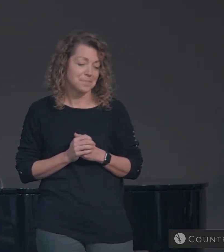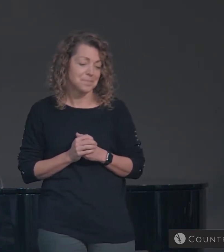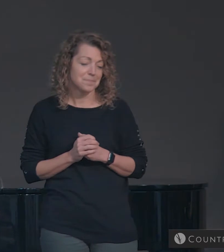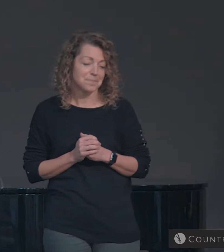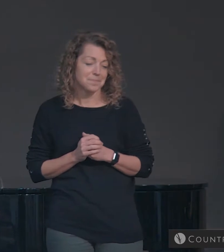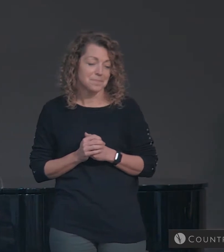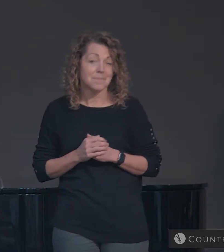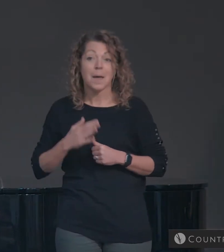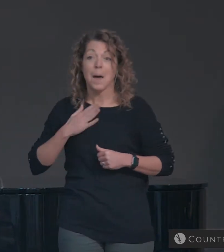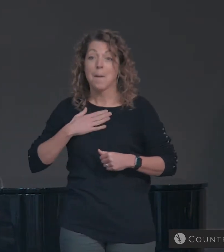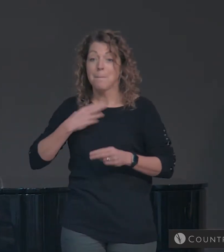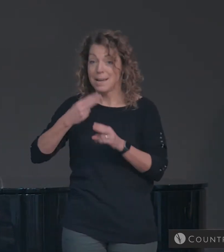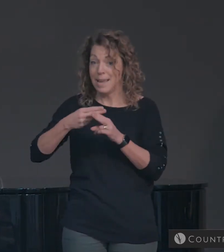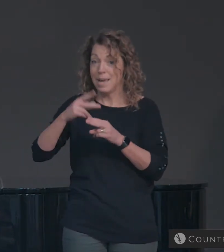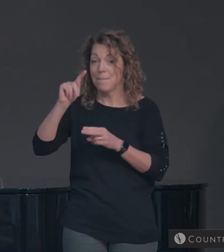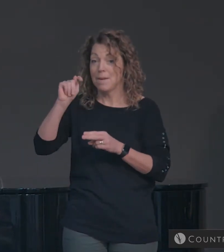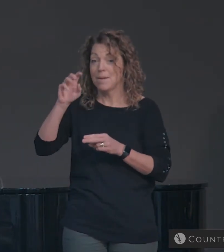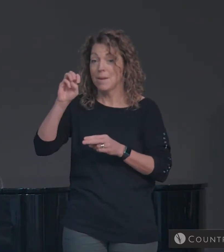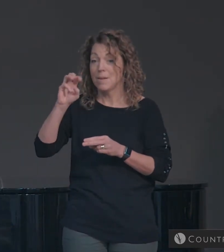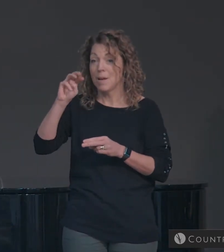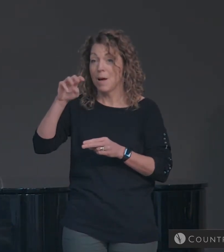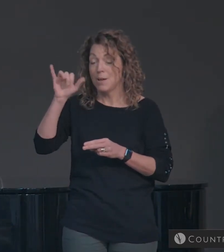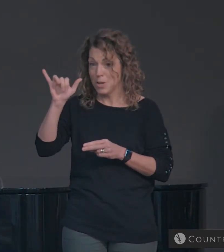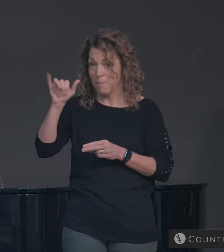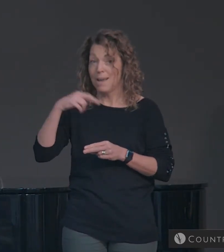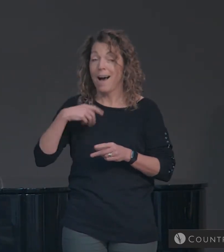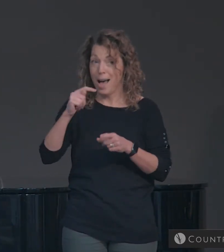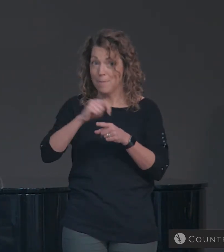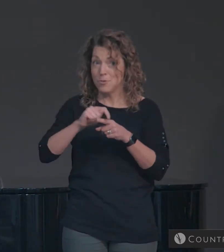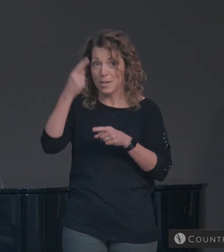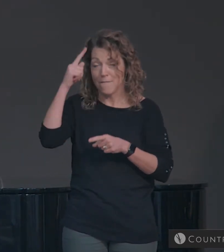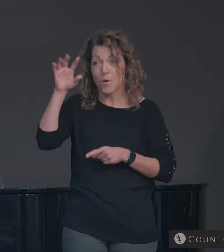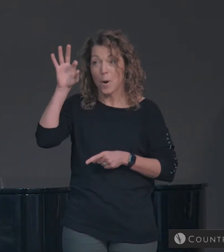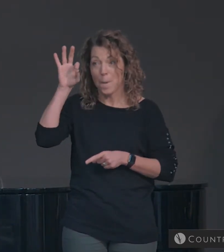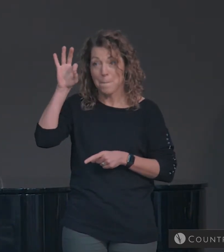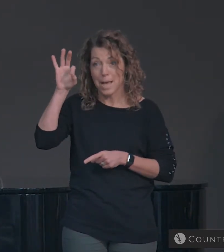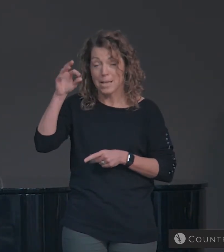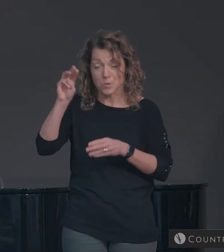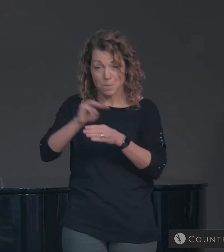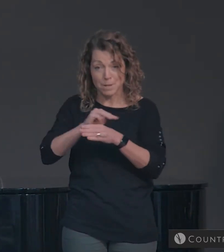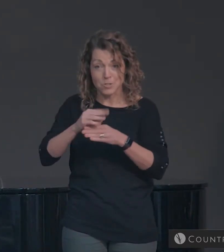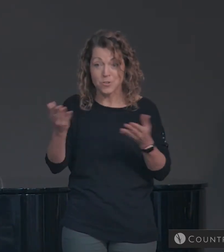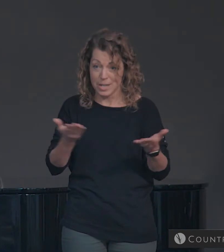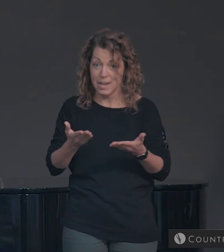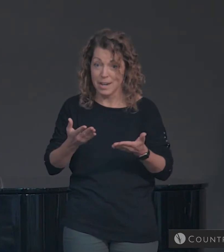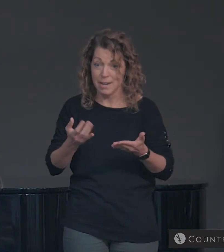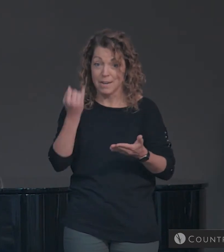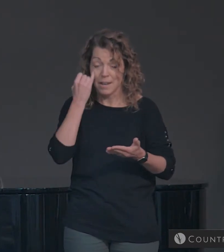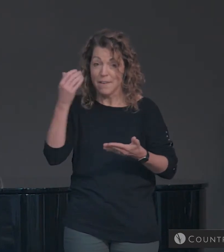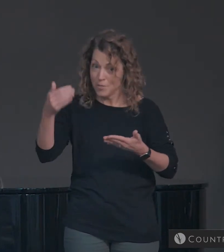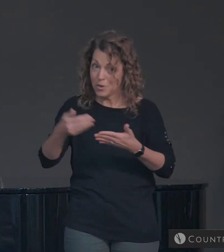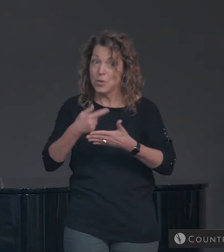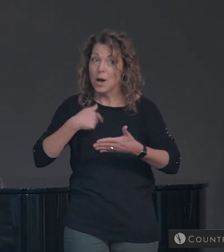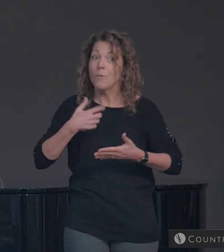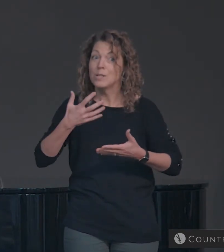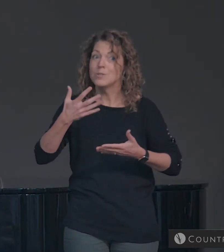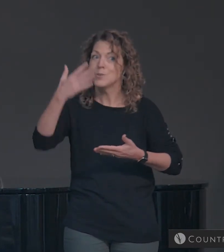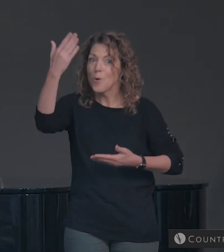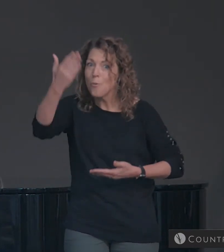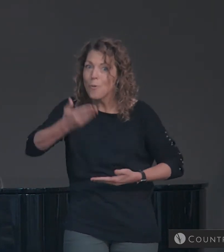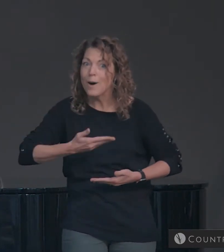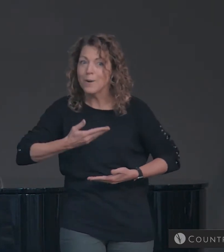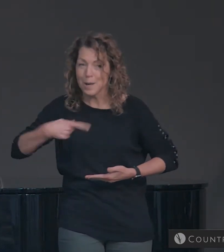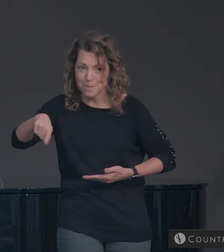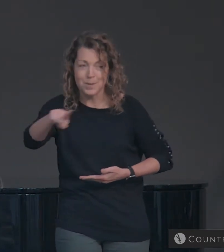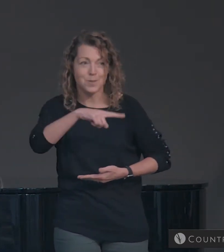So my name is Tommy, I'm one of the guys training up for pastoral ministry here at Countryside. And if you're new here this morning, just want to say welcome and thank